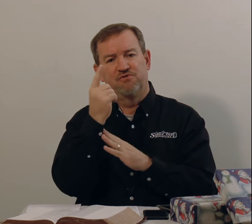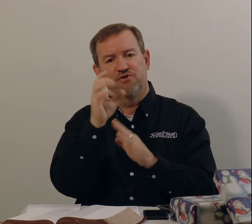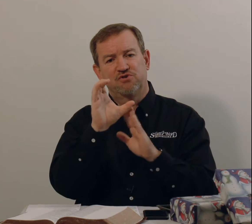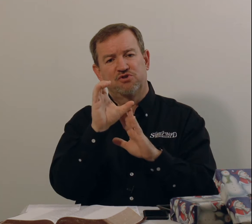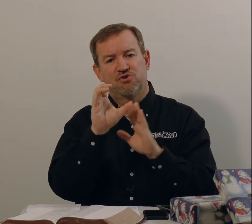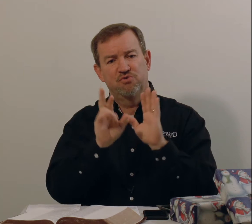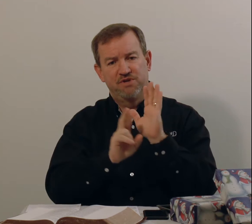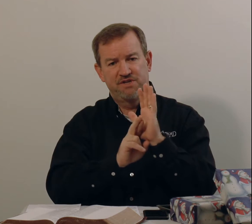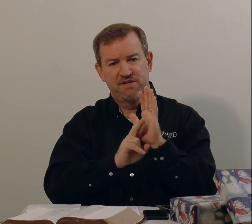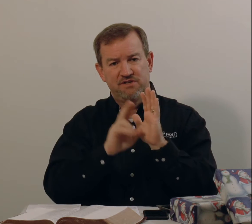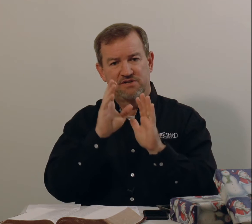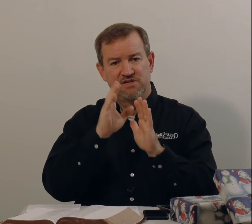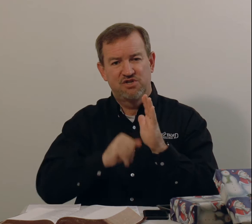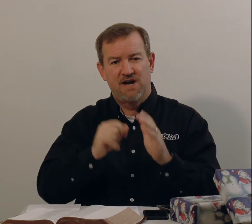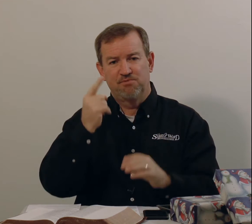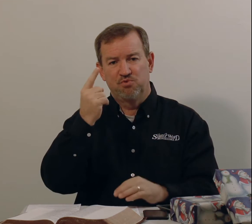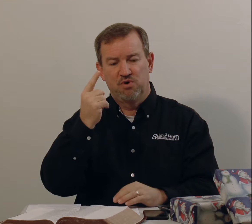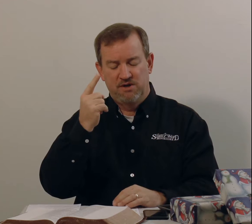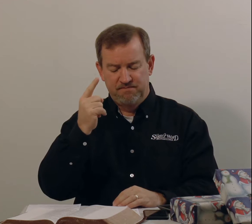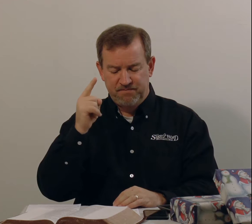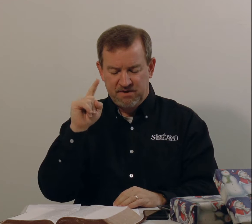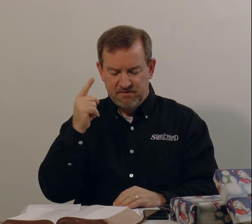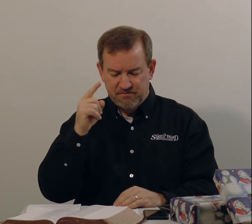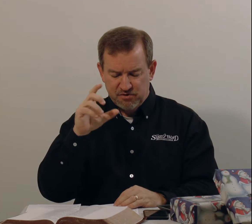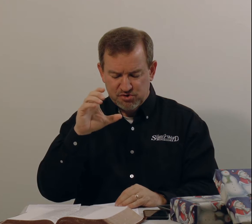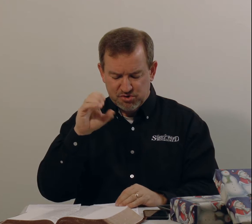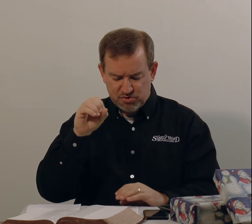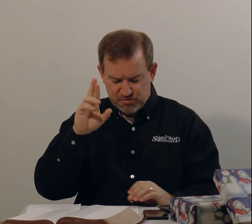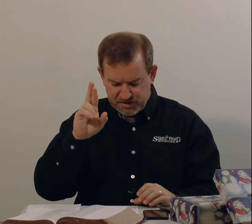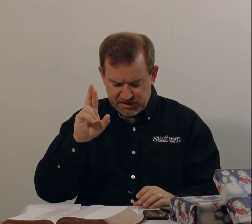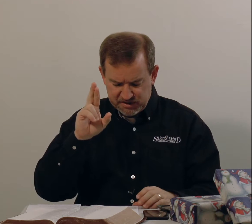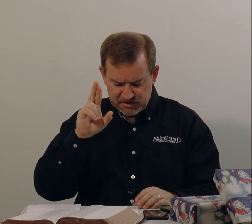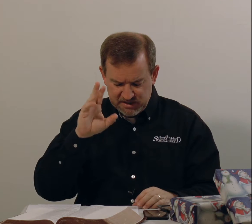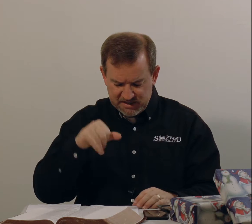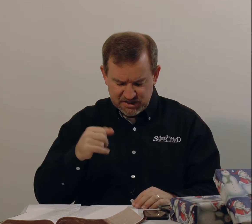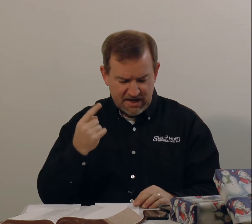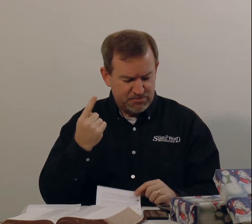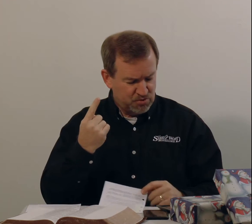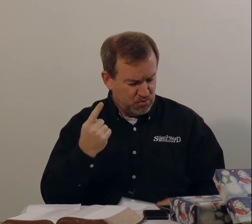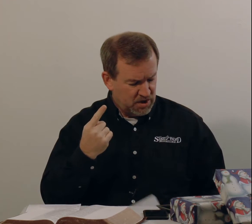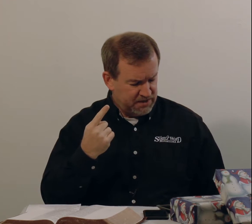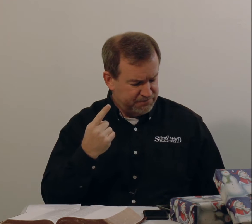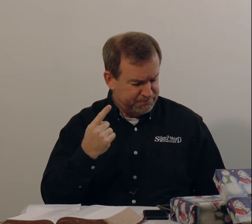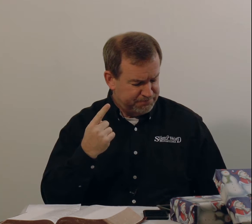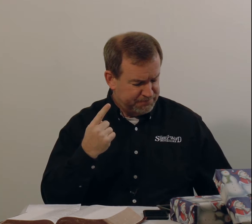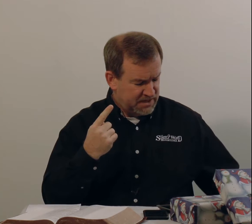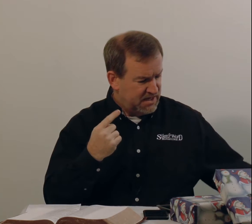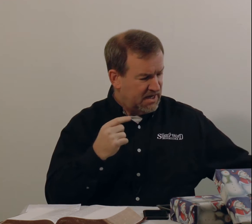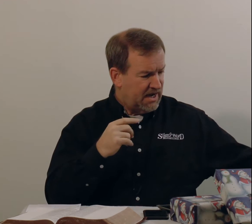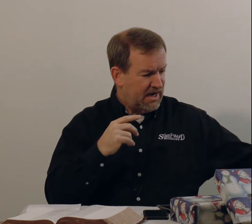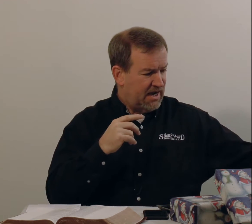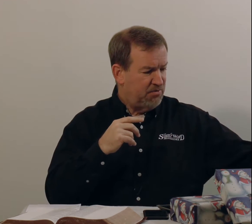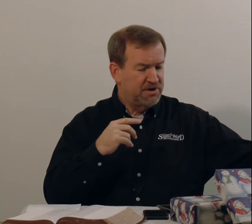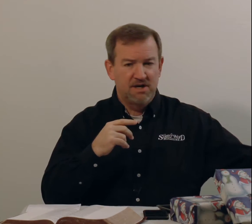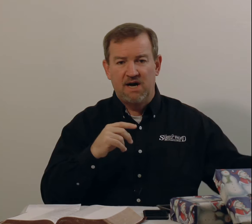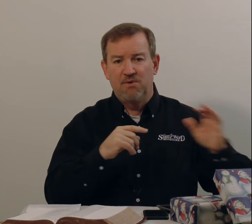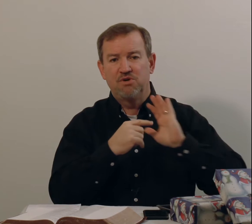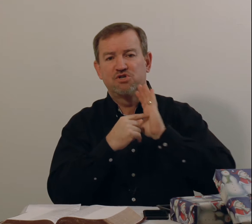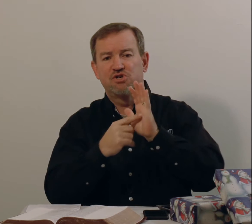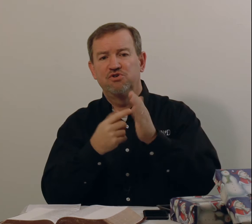1st Corinthians chapter one, 1st Corinthians chapter one, I want to, I want to show